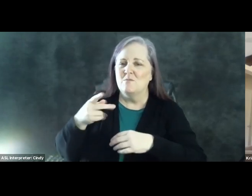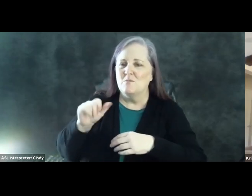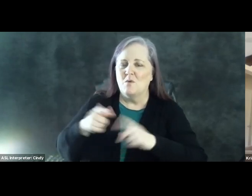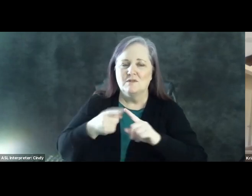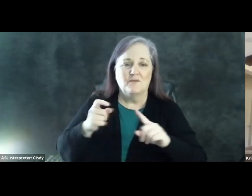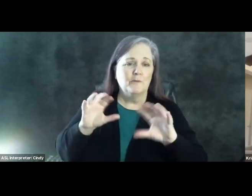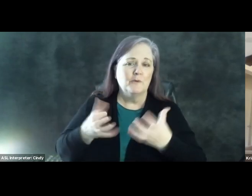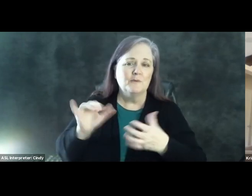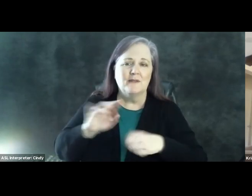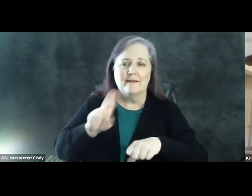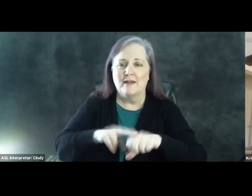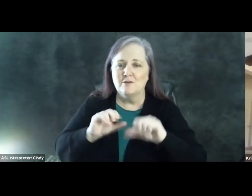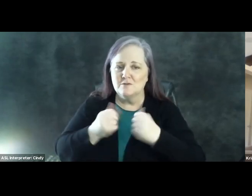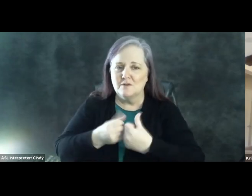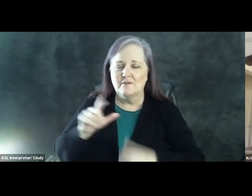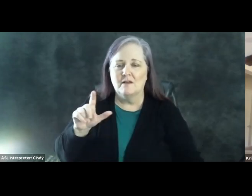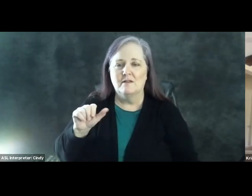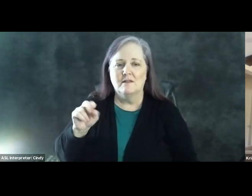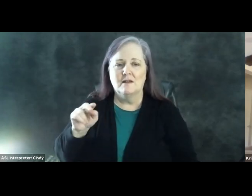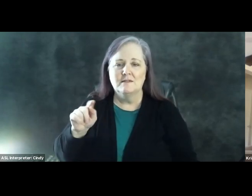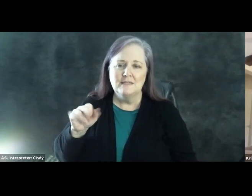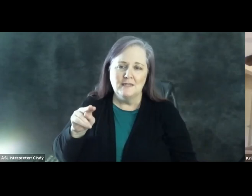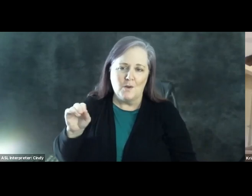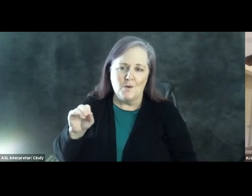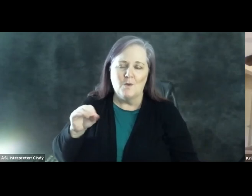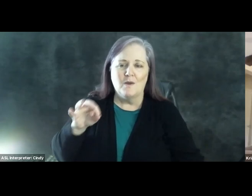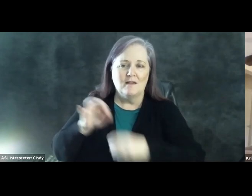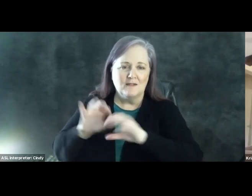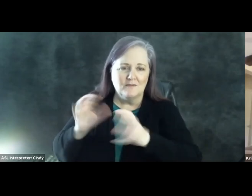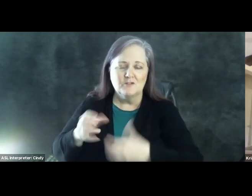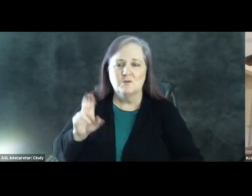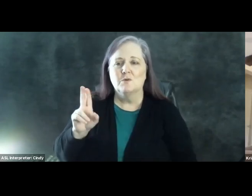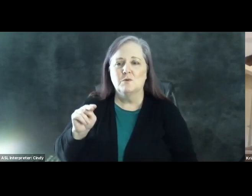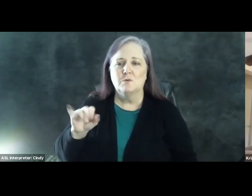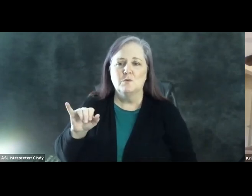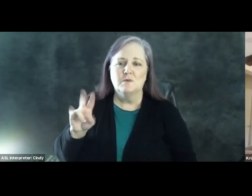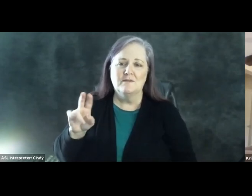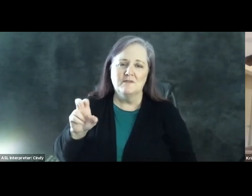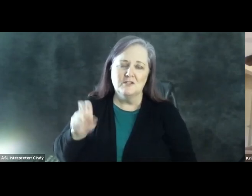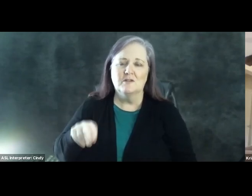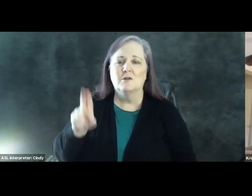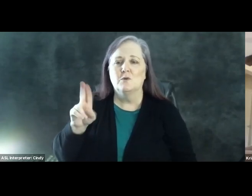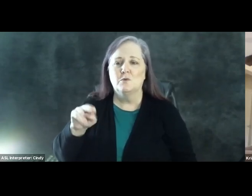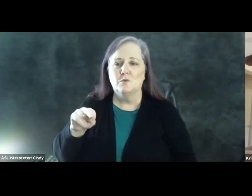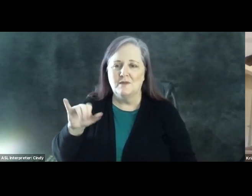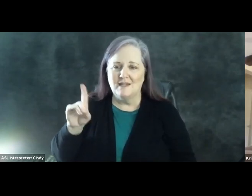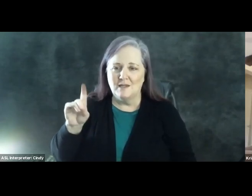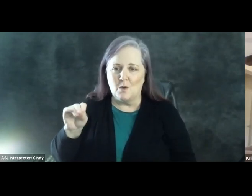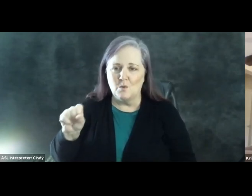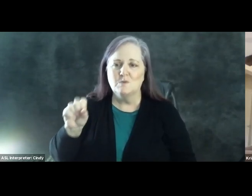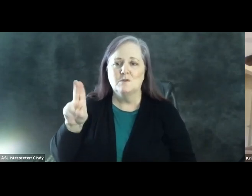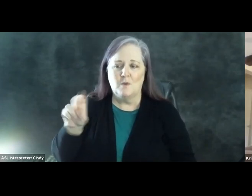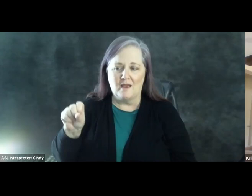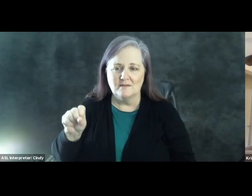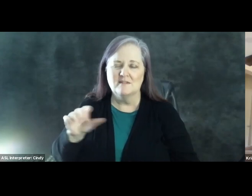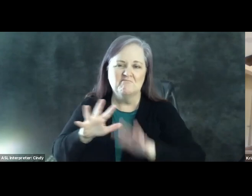like the National Association of Latino Elected Officials, Univision, Unidos US. And so there are lots of people out there now